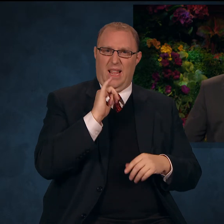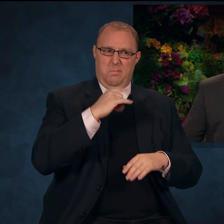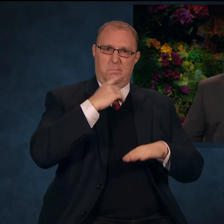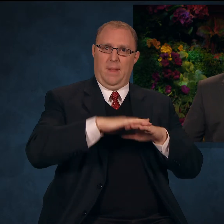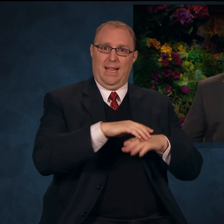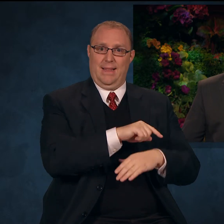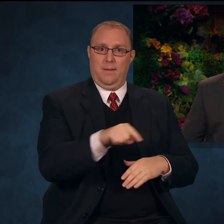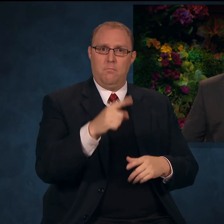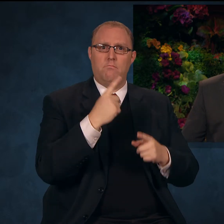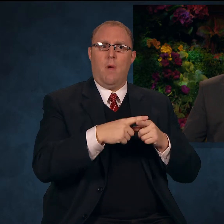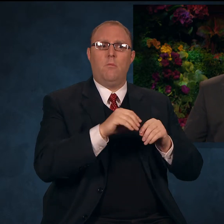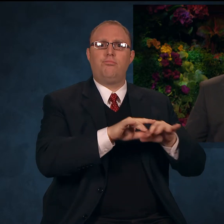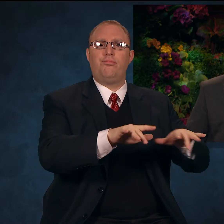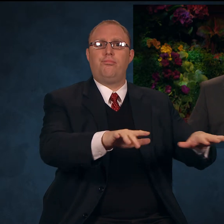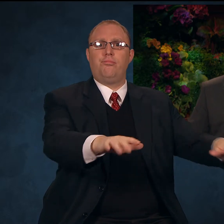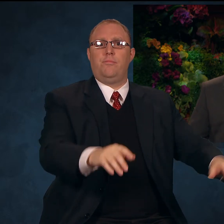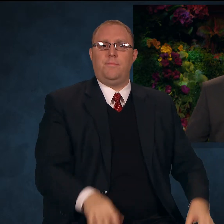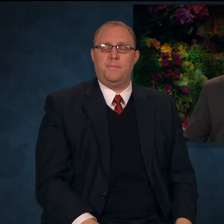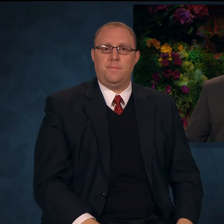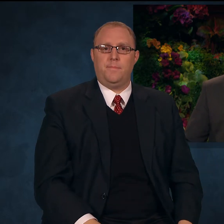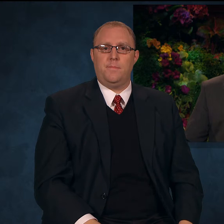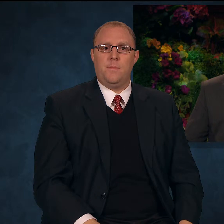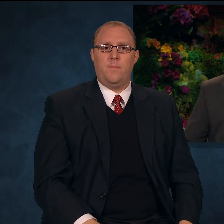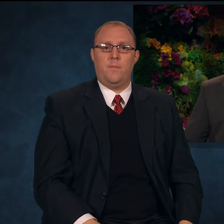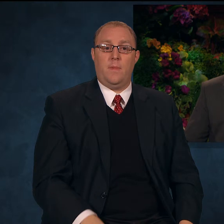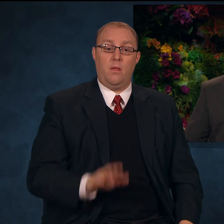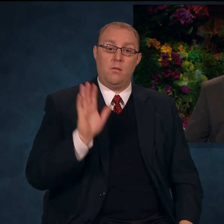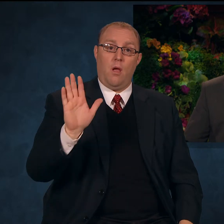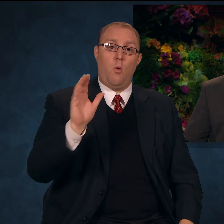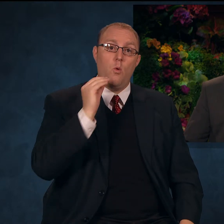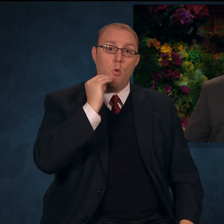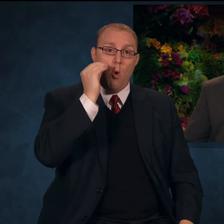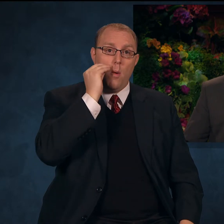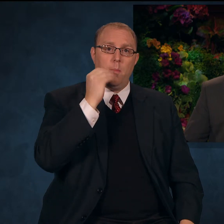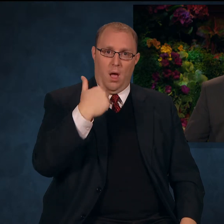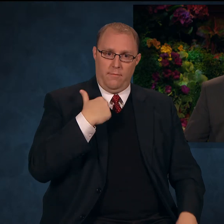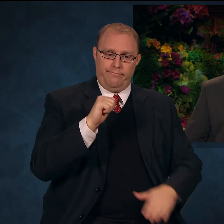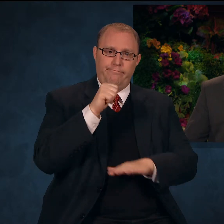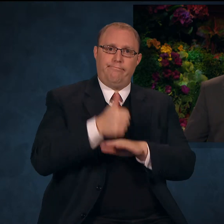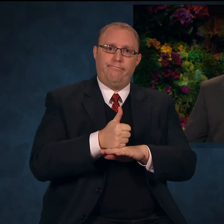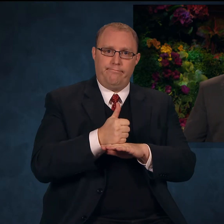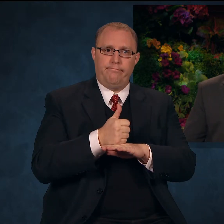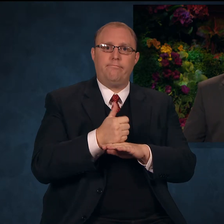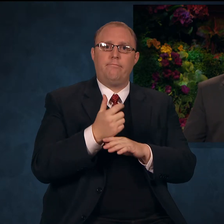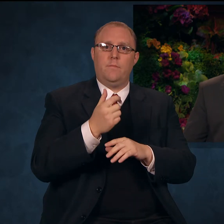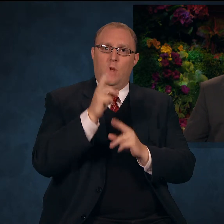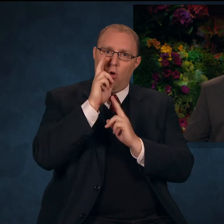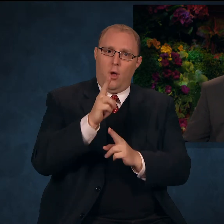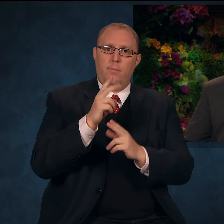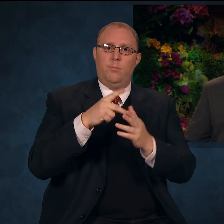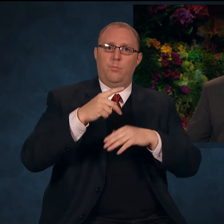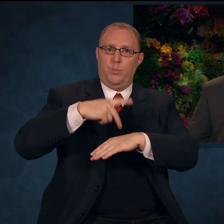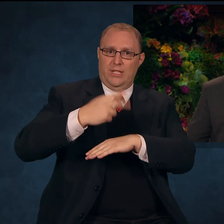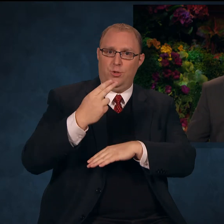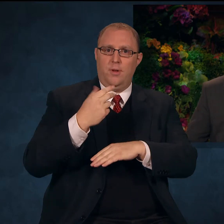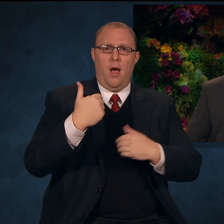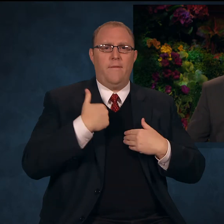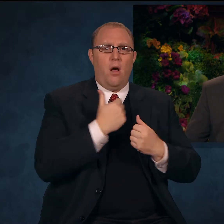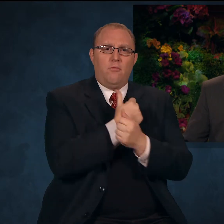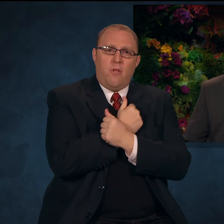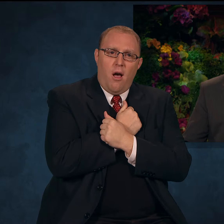In their home they established a pattern where the priesthood was respected, where love and harmony were abundant,